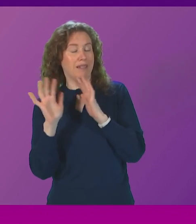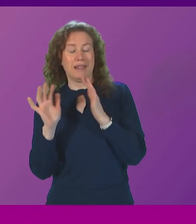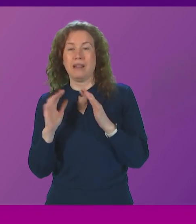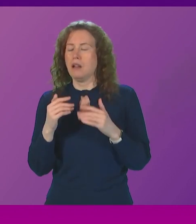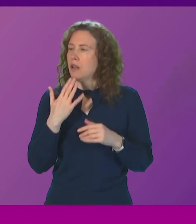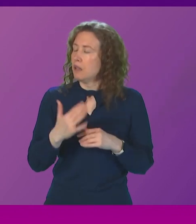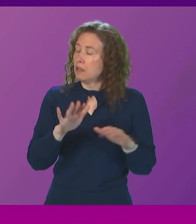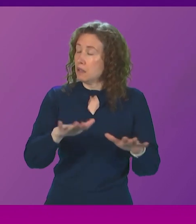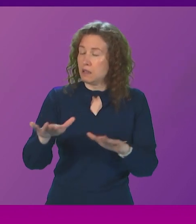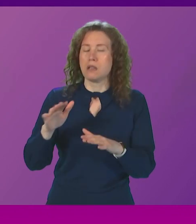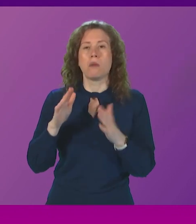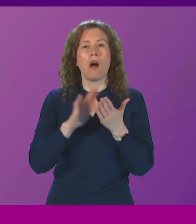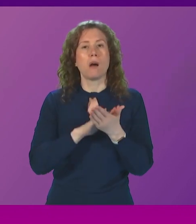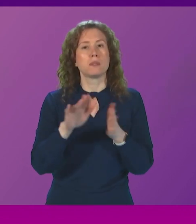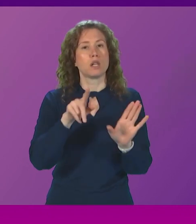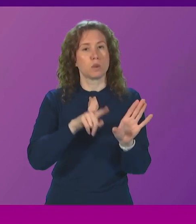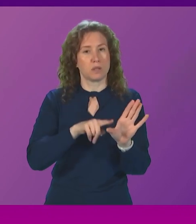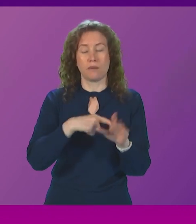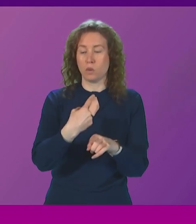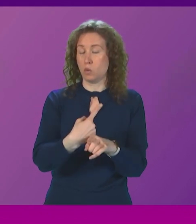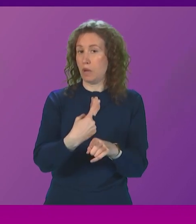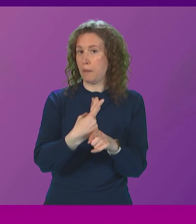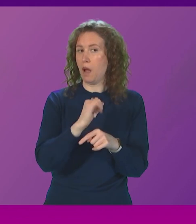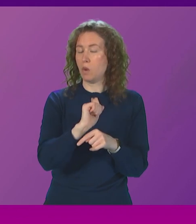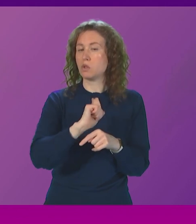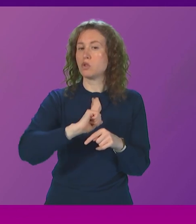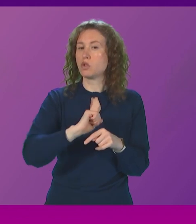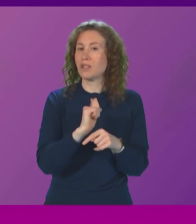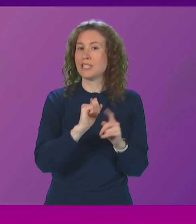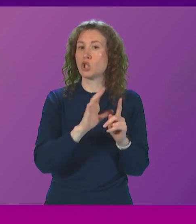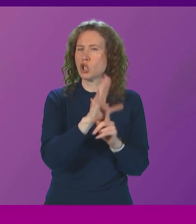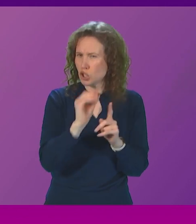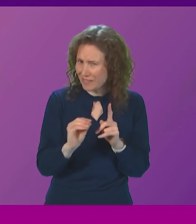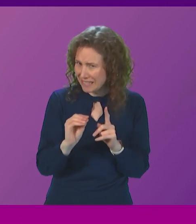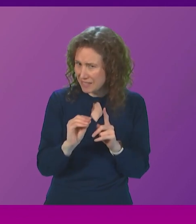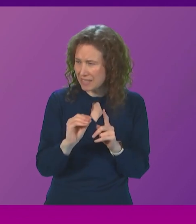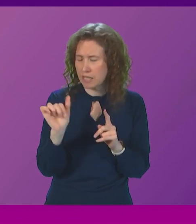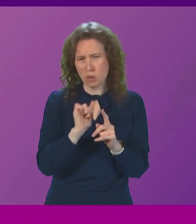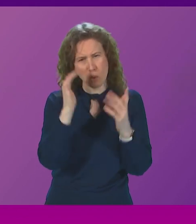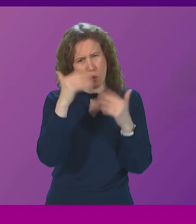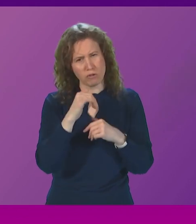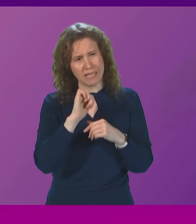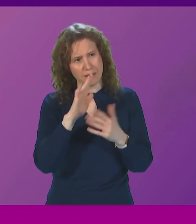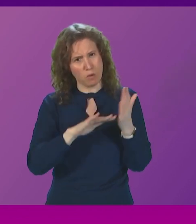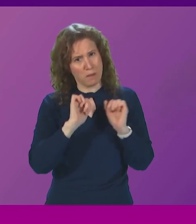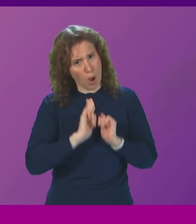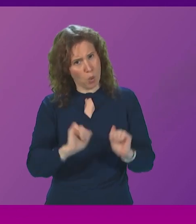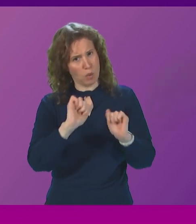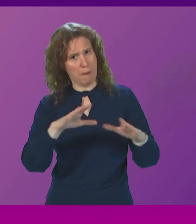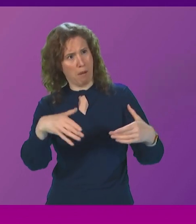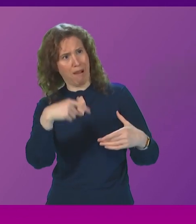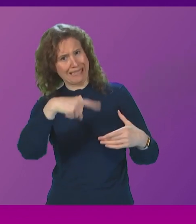Thank you. But Hamza Youssef was speaking about the response from the Scottish Conservatives. He should be worried about the response from his own